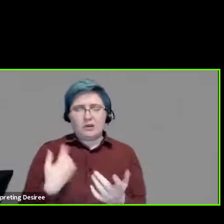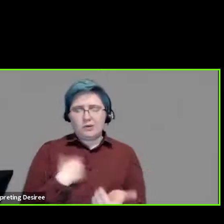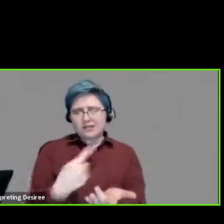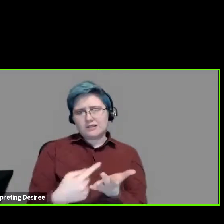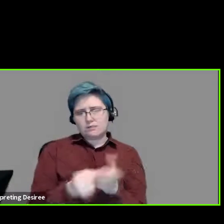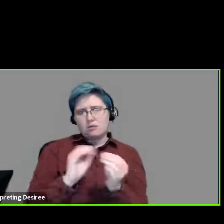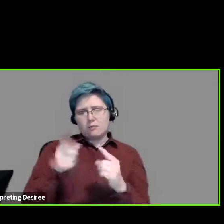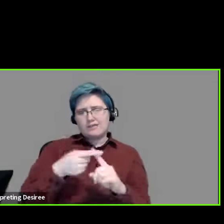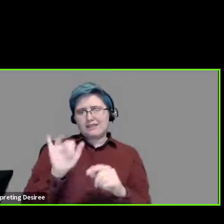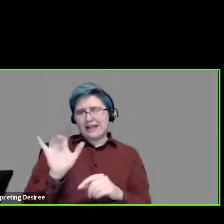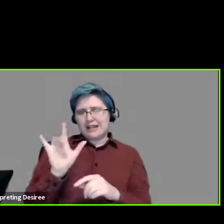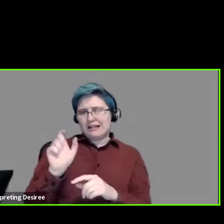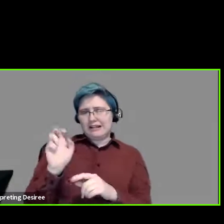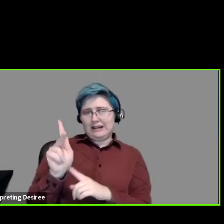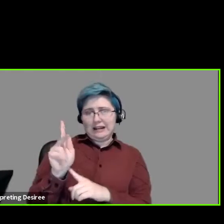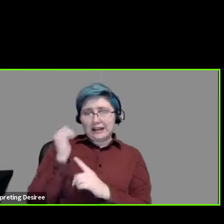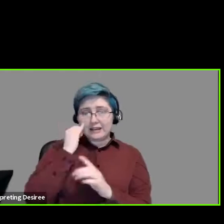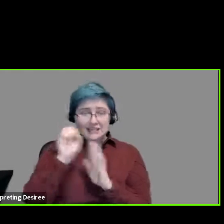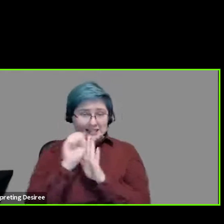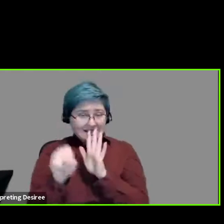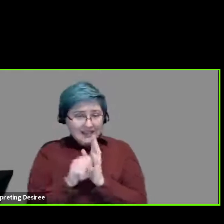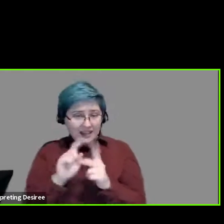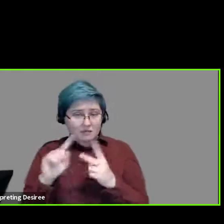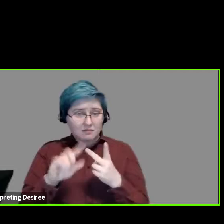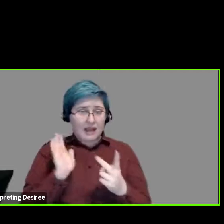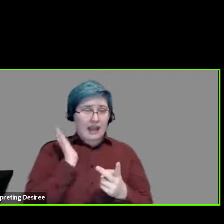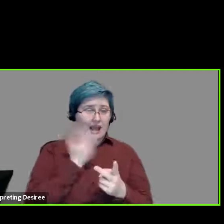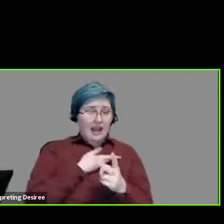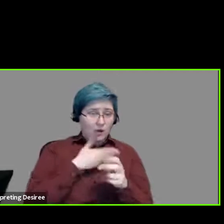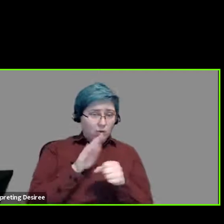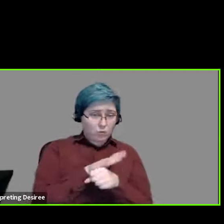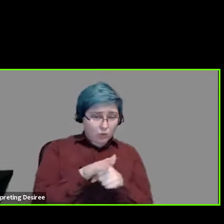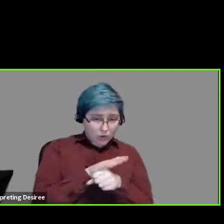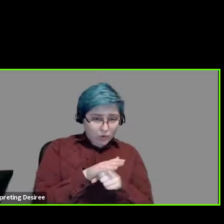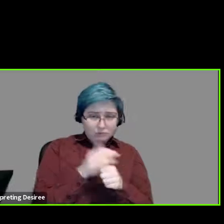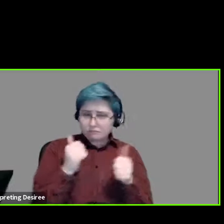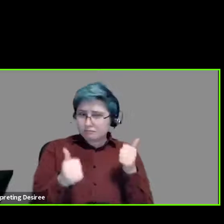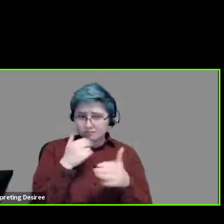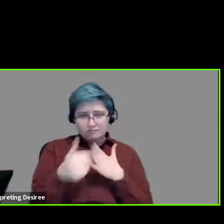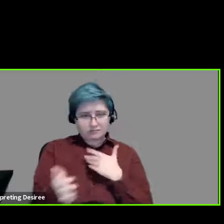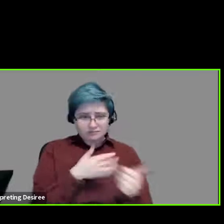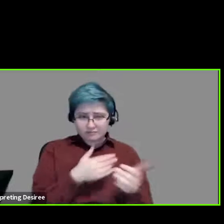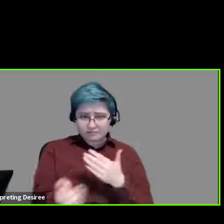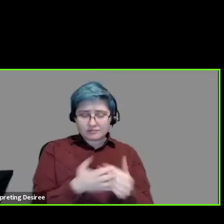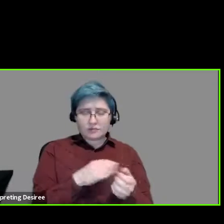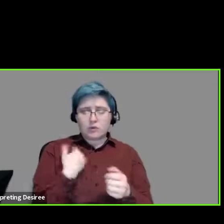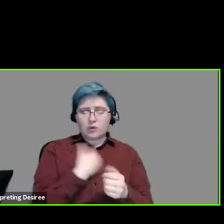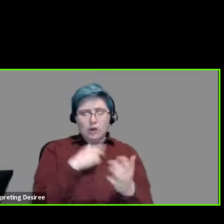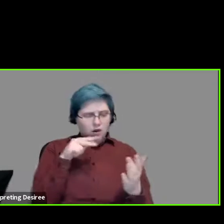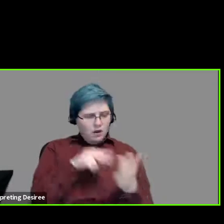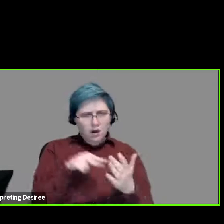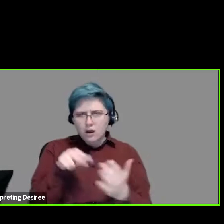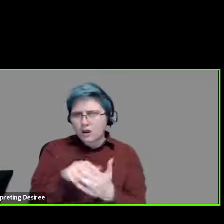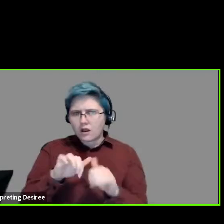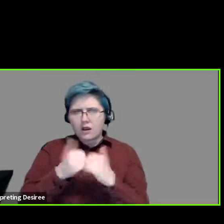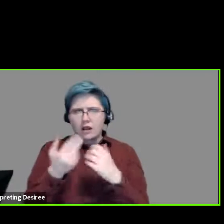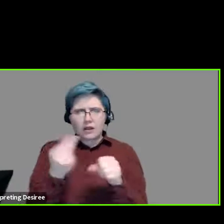that, that link, whether it's the state link or one of our local links. We're, we're going to be looking at how to